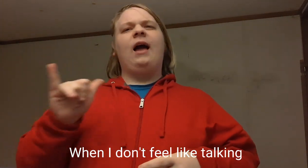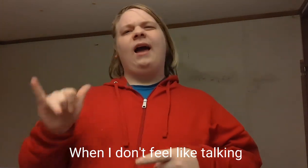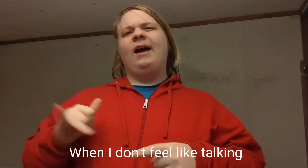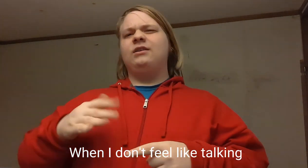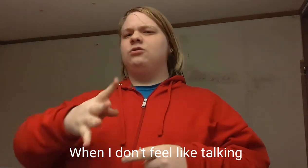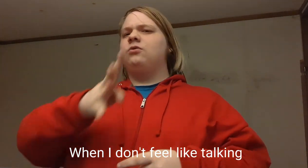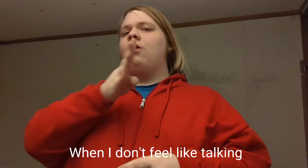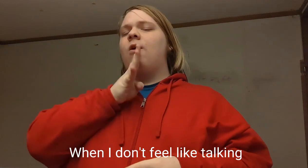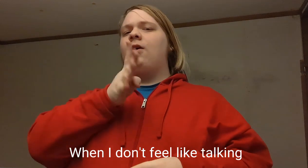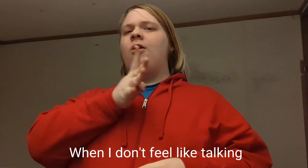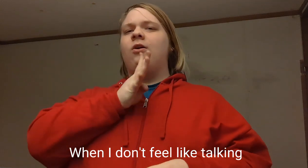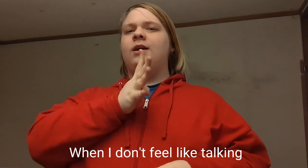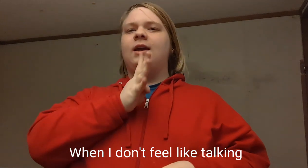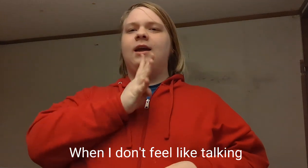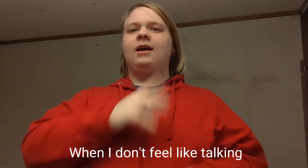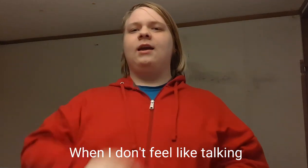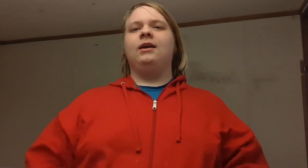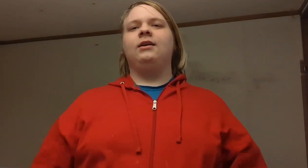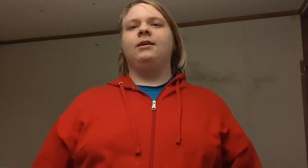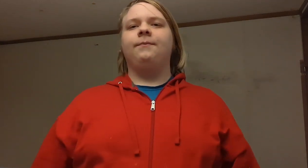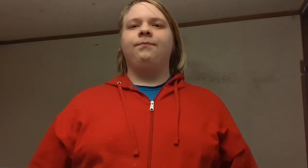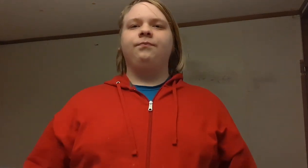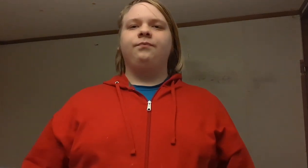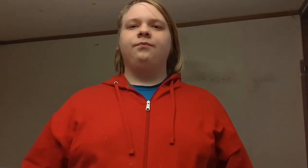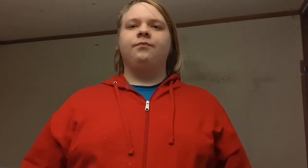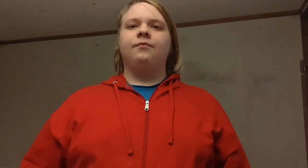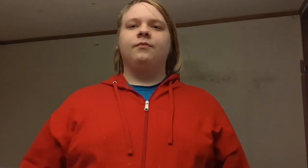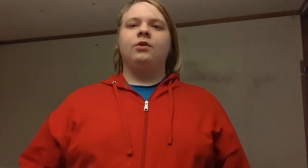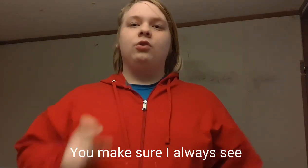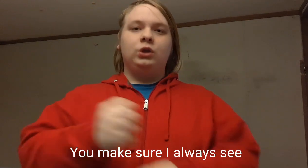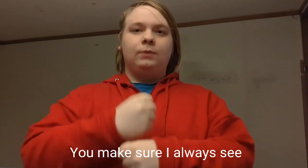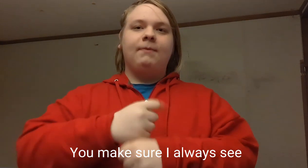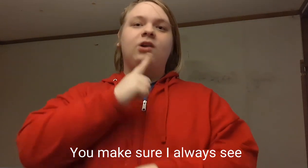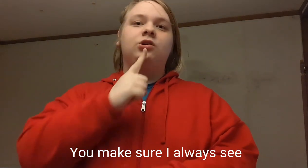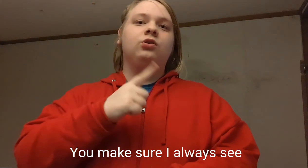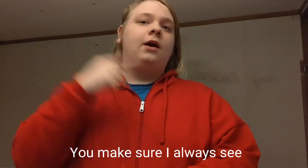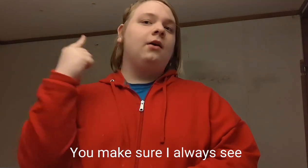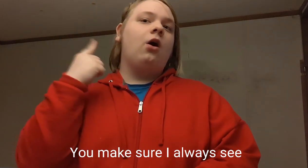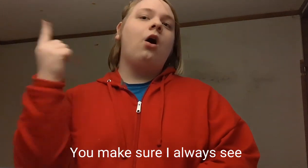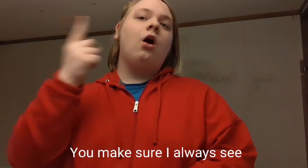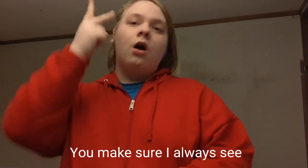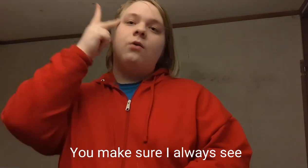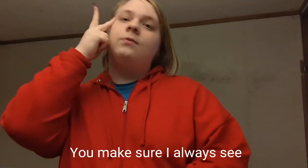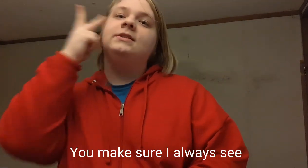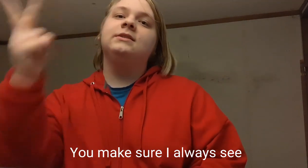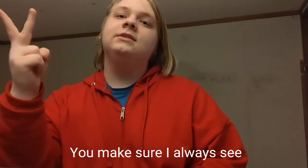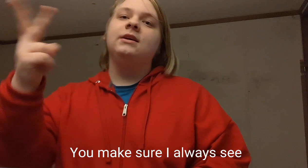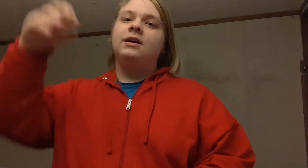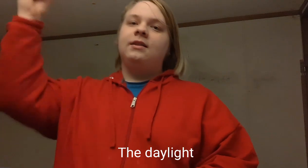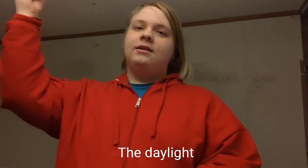talking But don't feel talking You make sure I always see the daylight